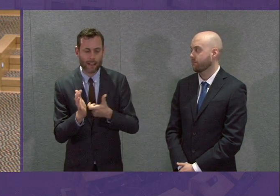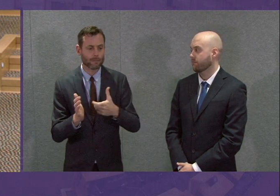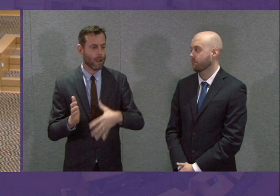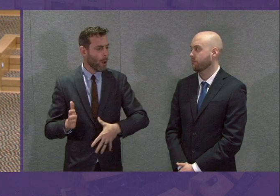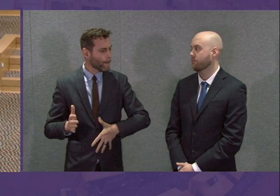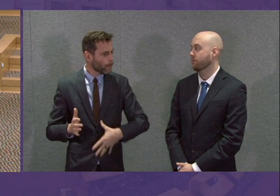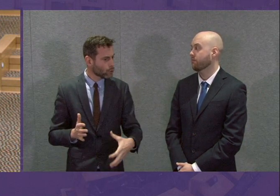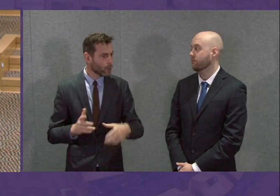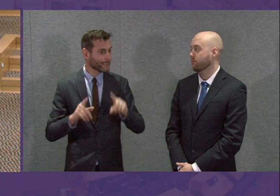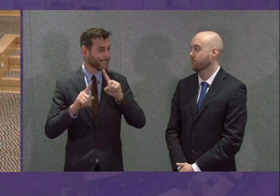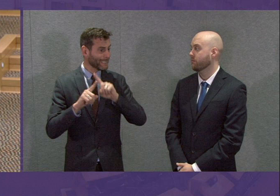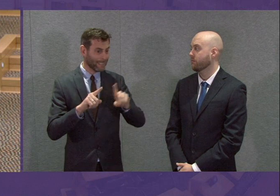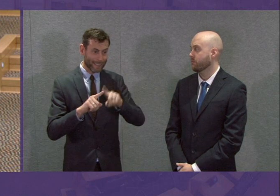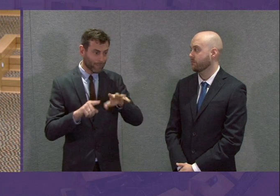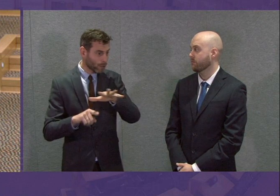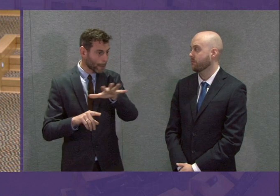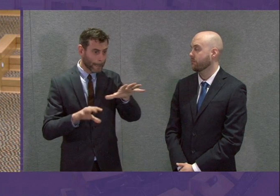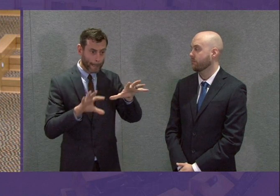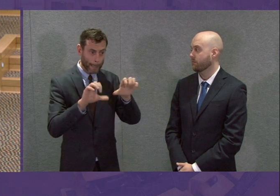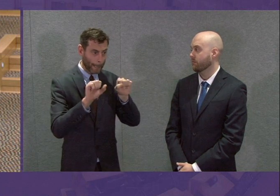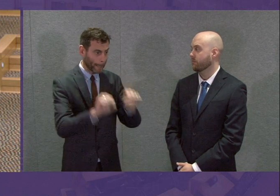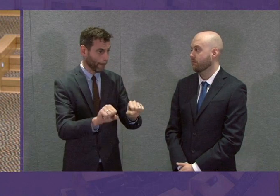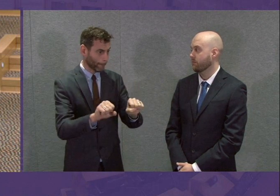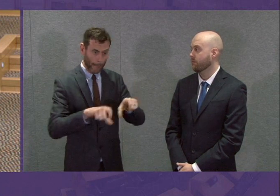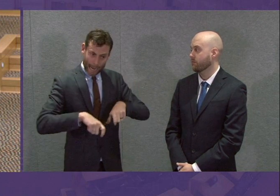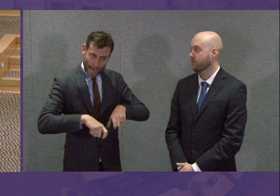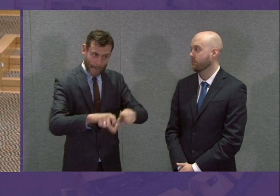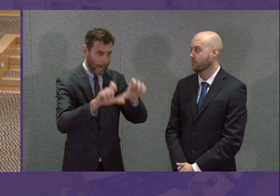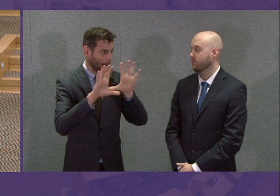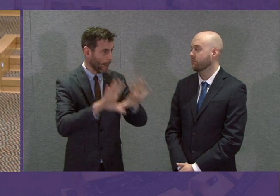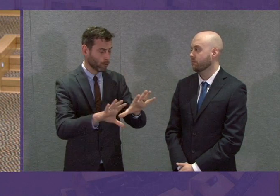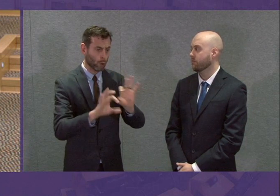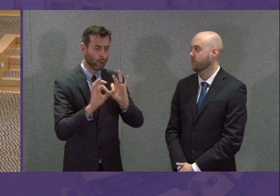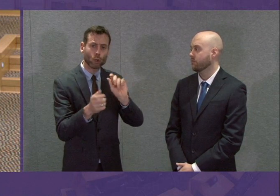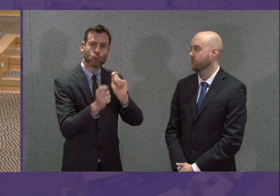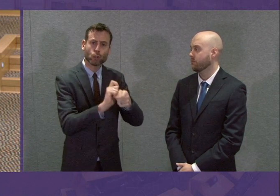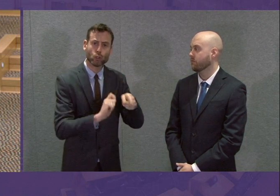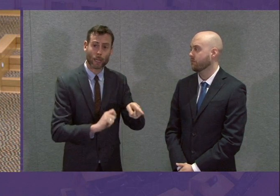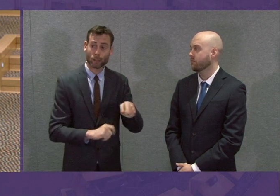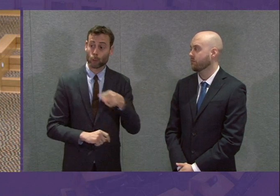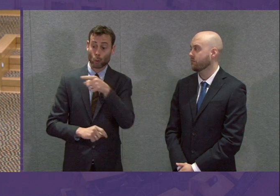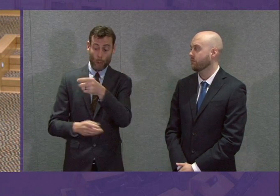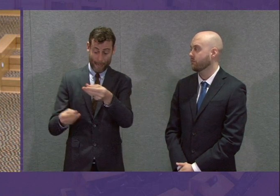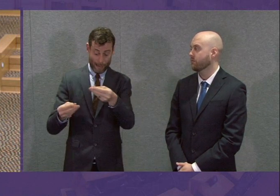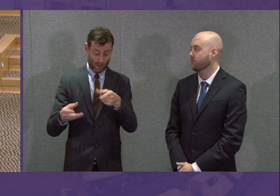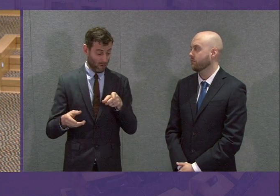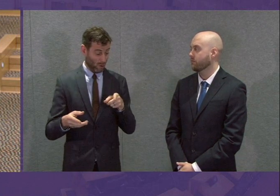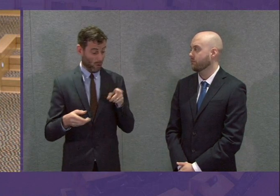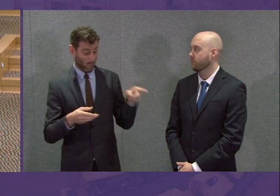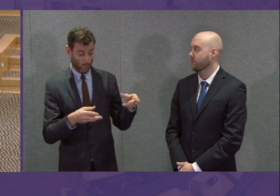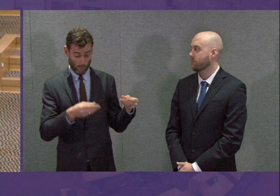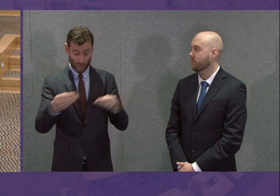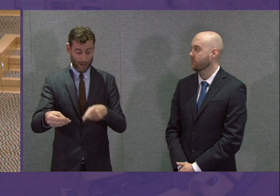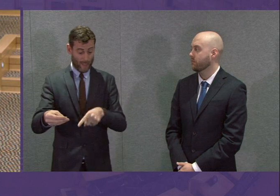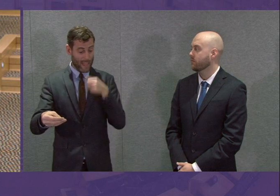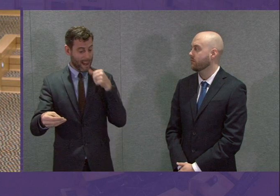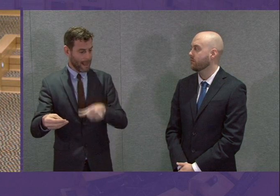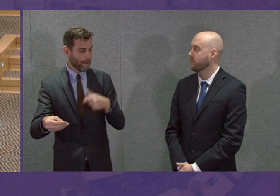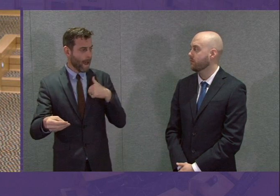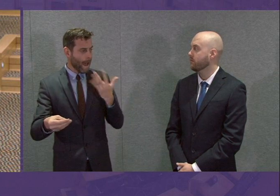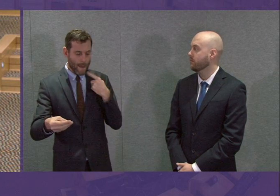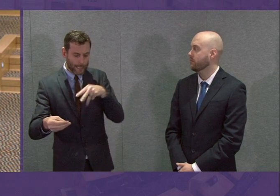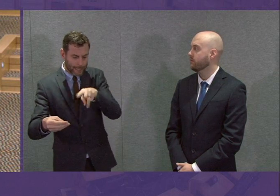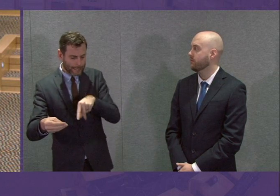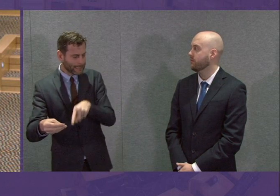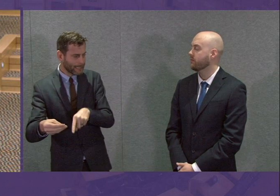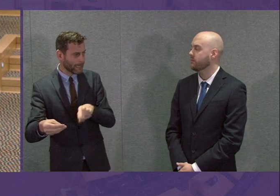We want those to go ahead. So what Willie Rennie has outlined there, without me having seen all of the detail of that, sounds as if it is the kind of procedure that